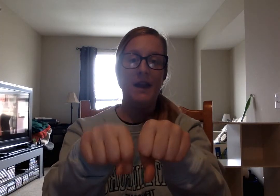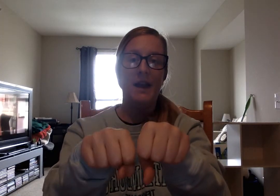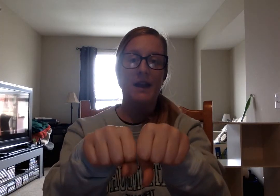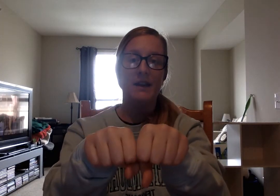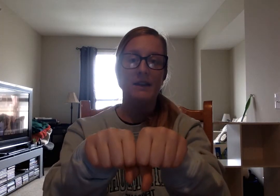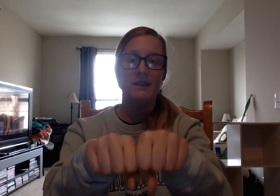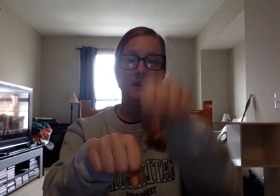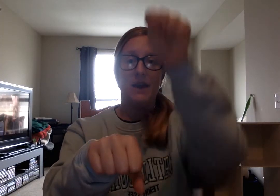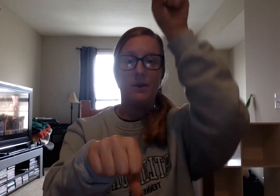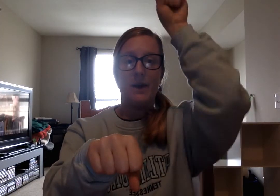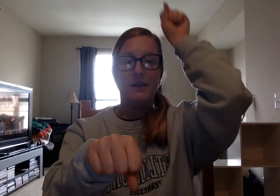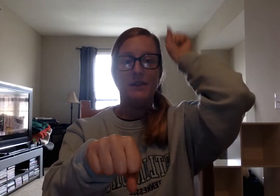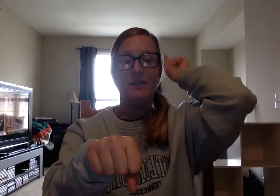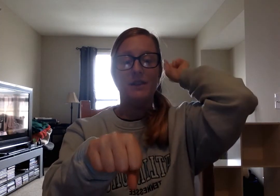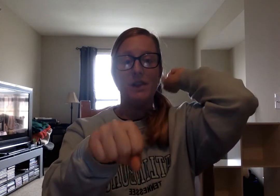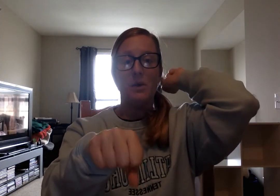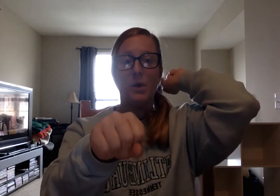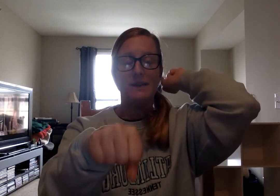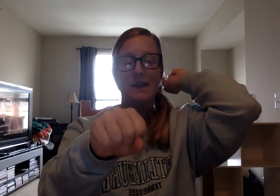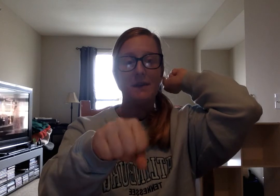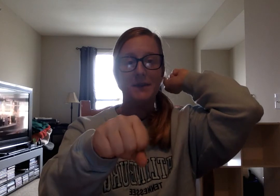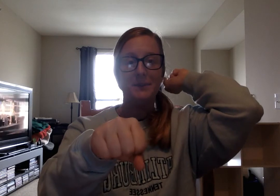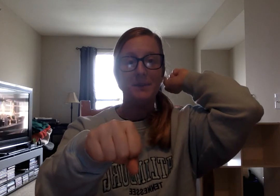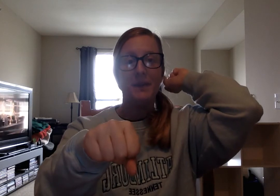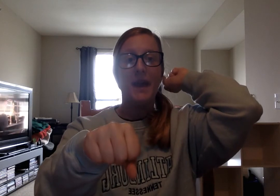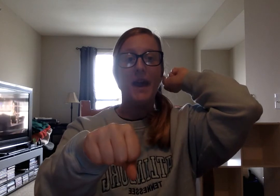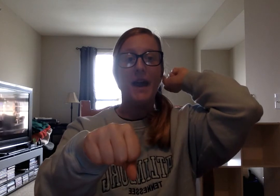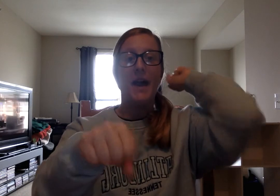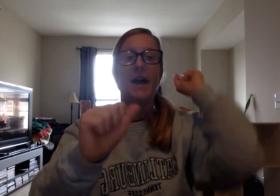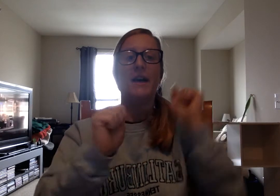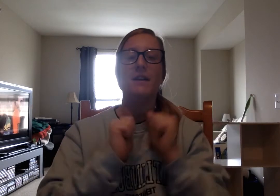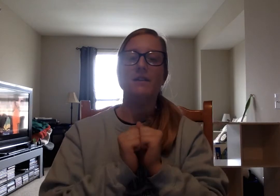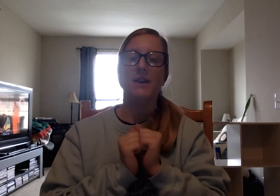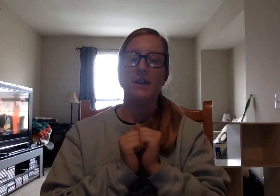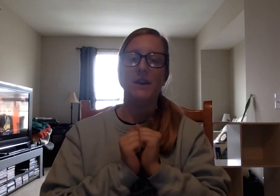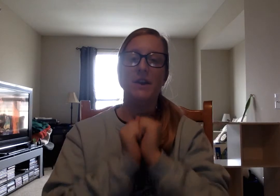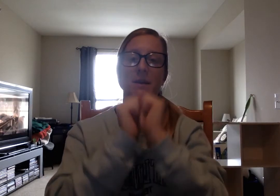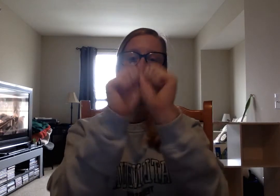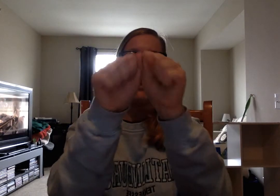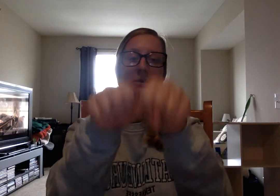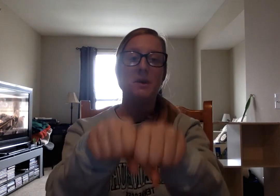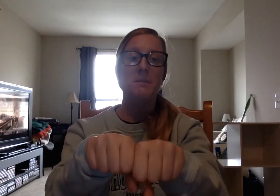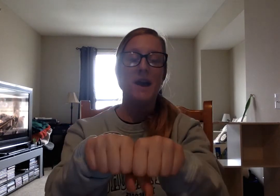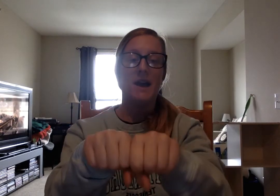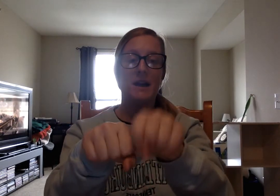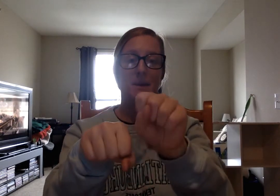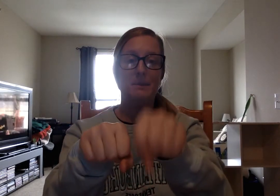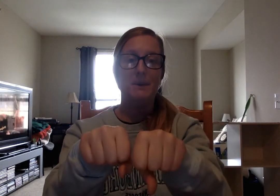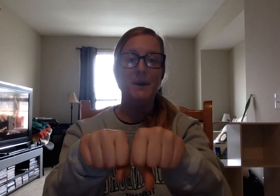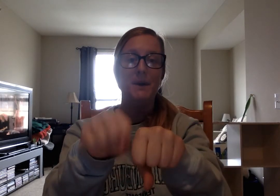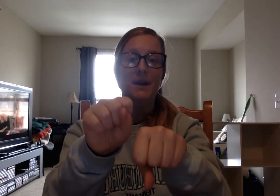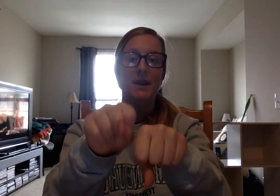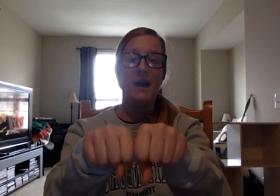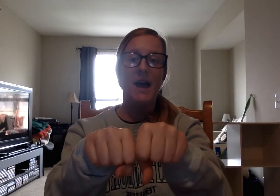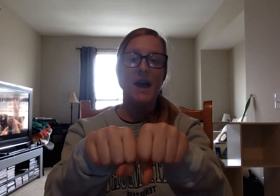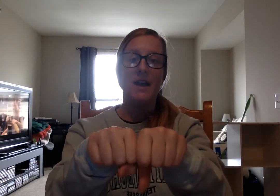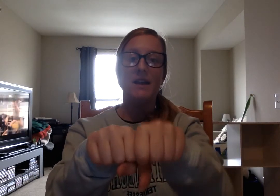Egg. Take away l. What's left? Egg. Very good. And my last one. Peg. P. Egg.